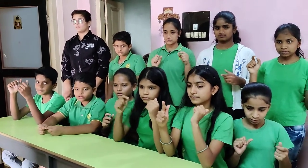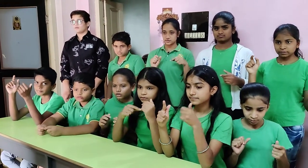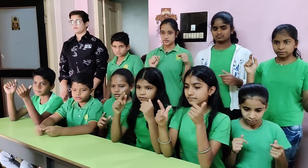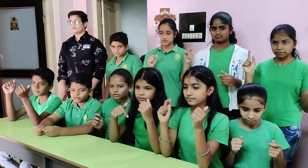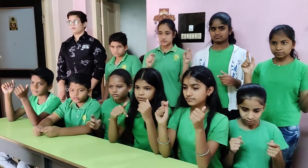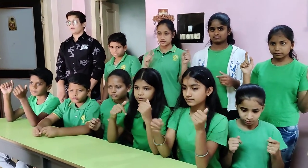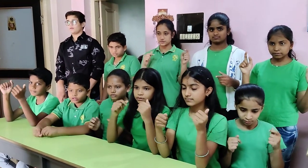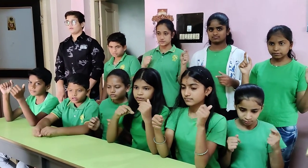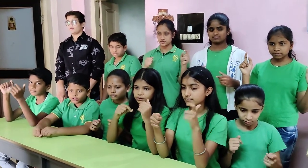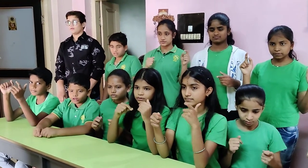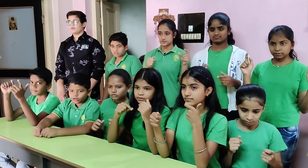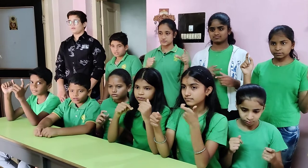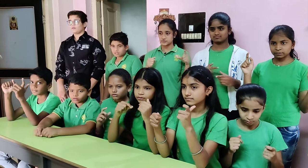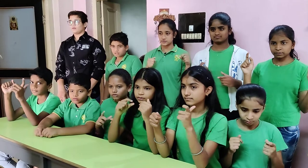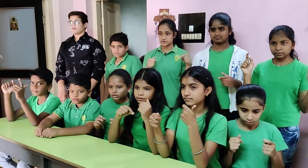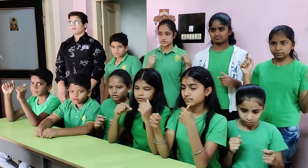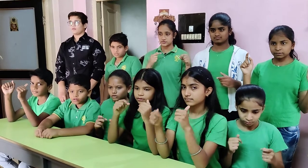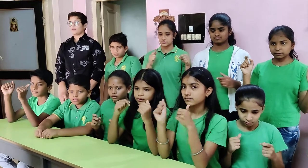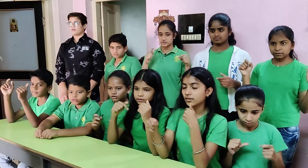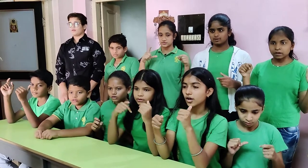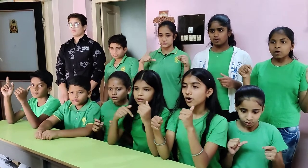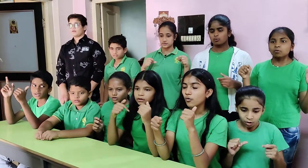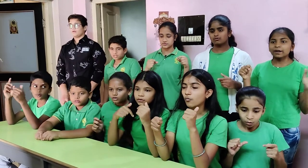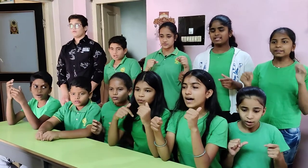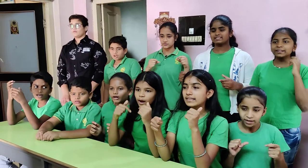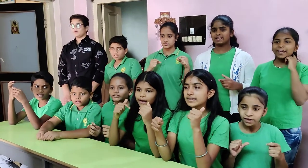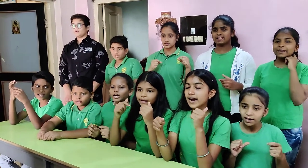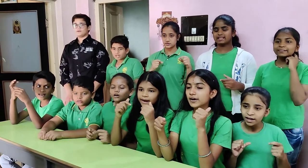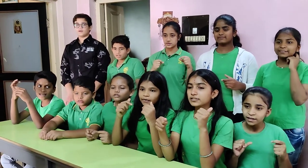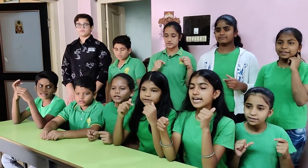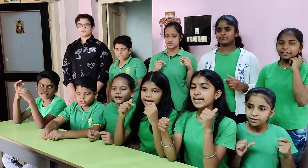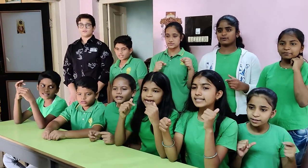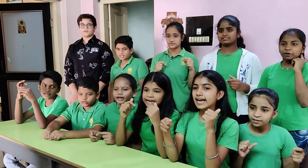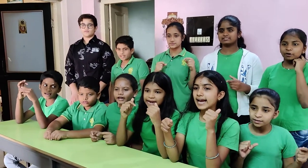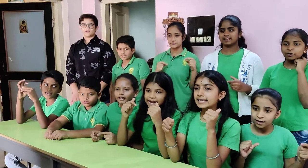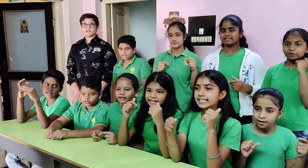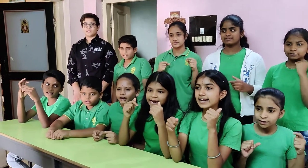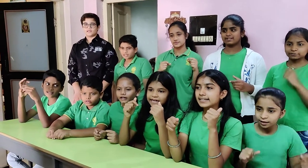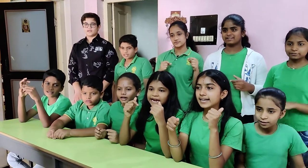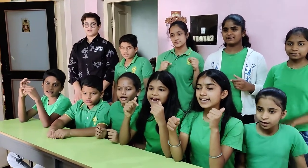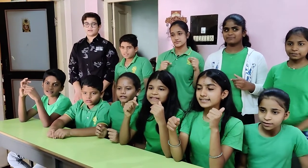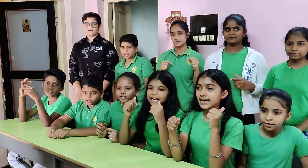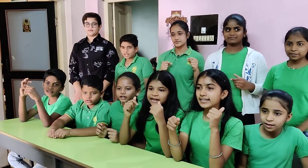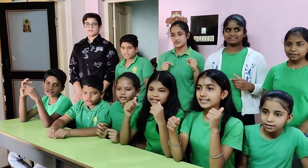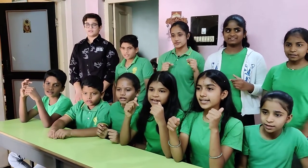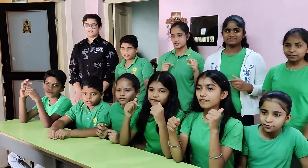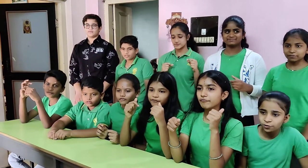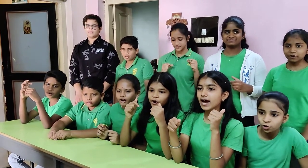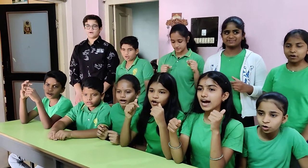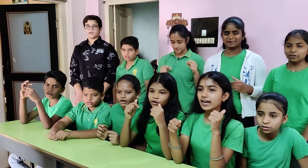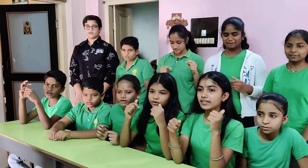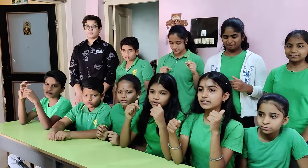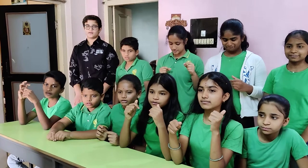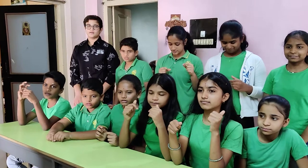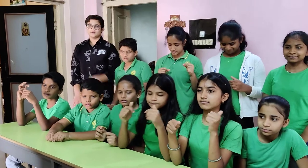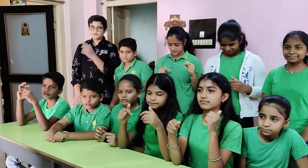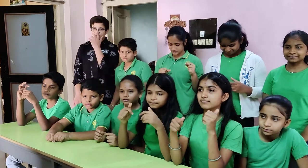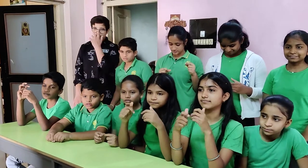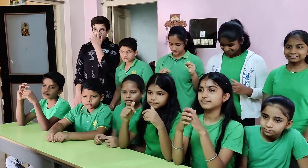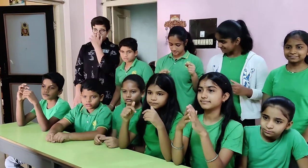819. That is? 1, 834. Very good. Very good. Correct